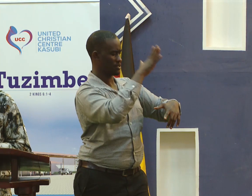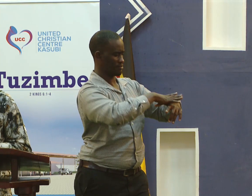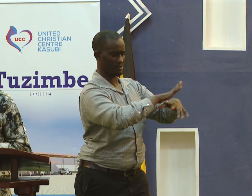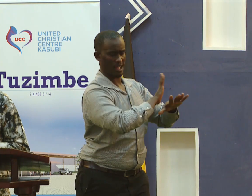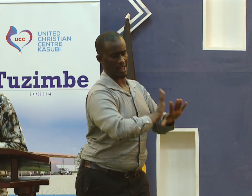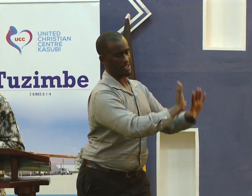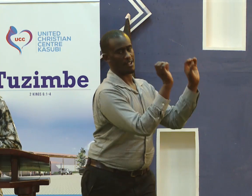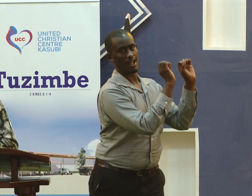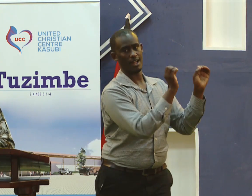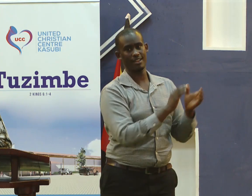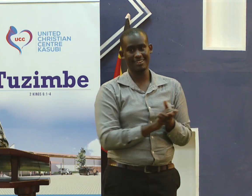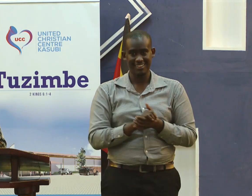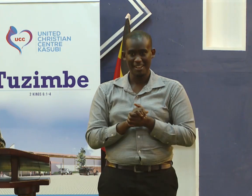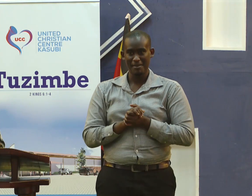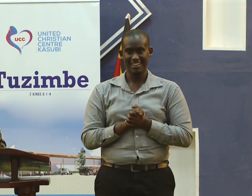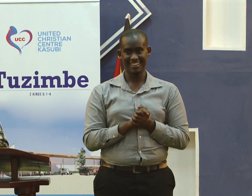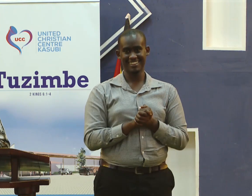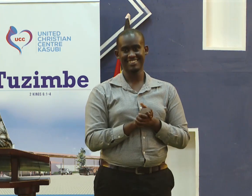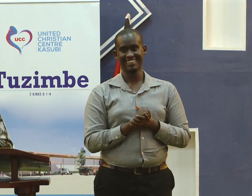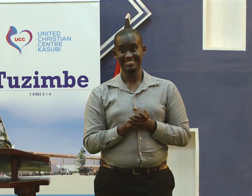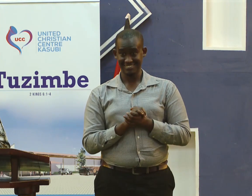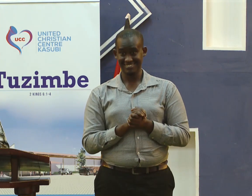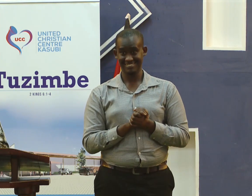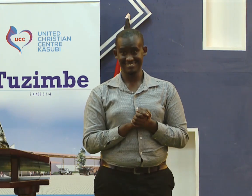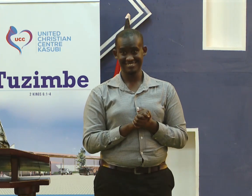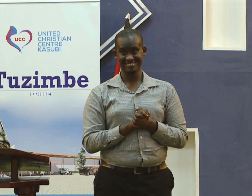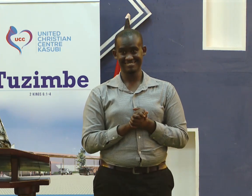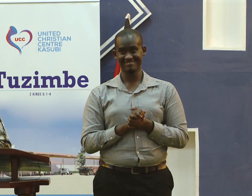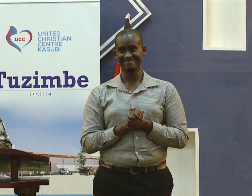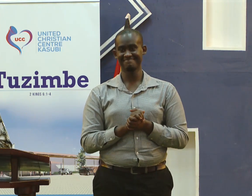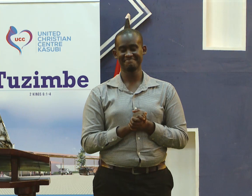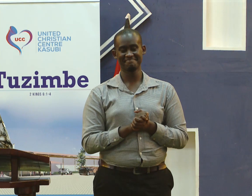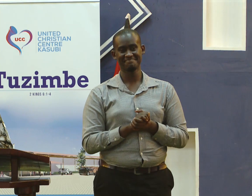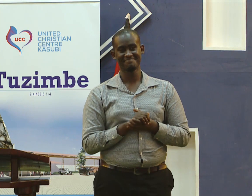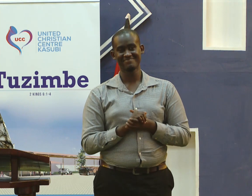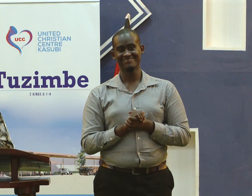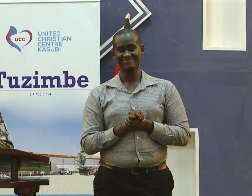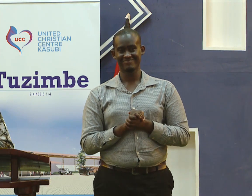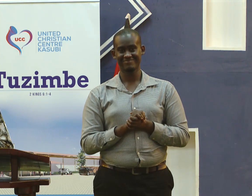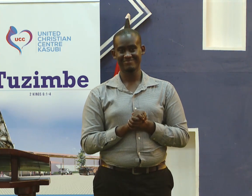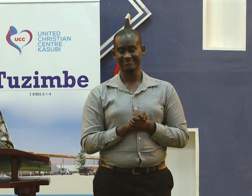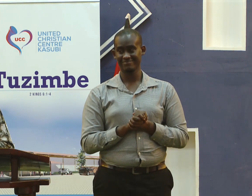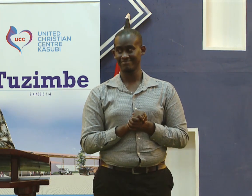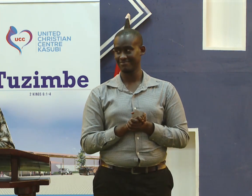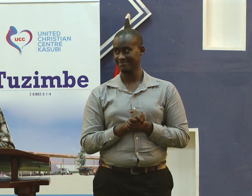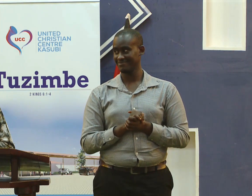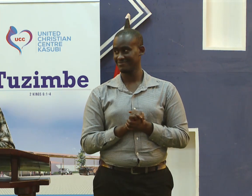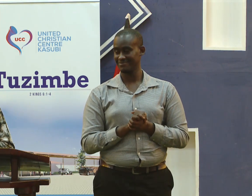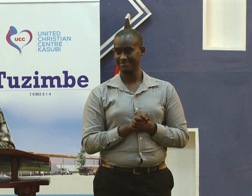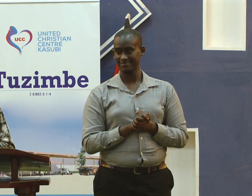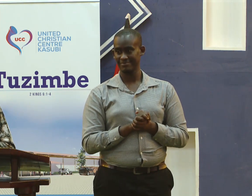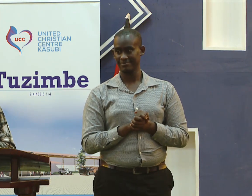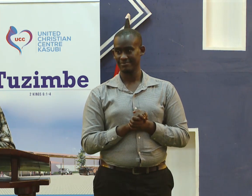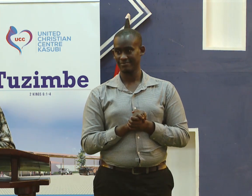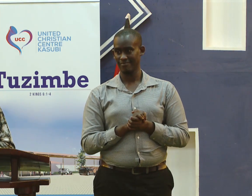Do not neglect your gift which was given you through a prophetic message when the body